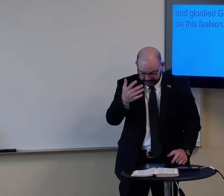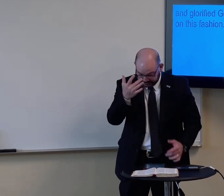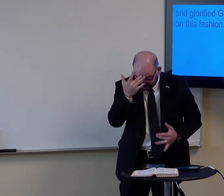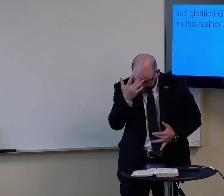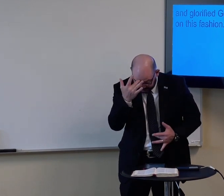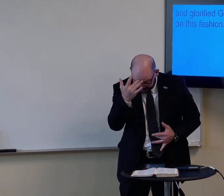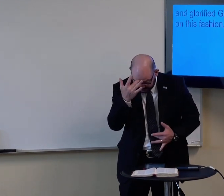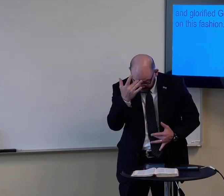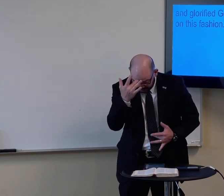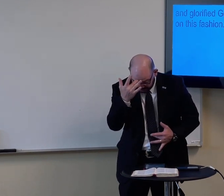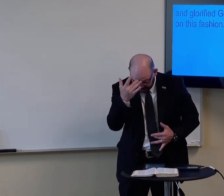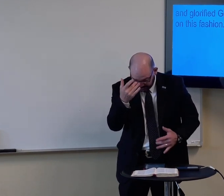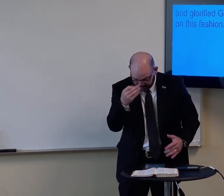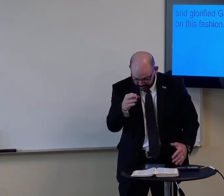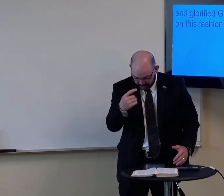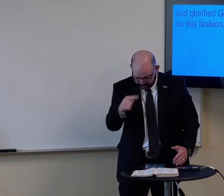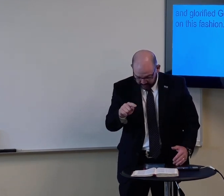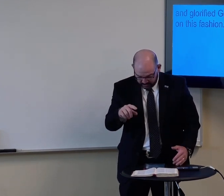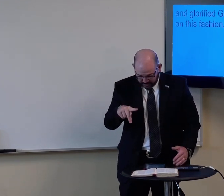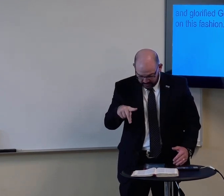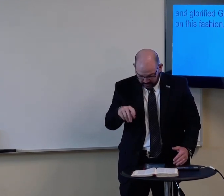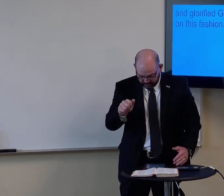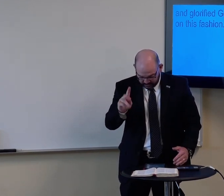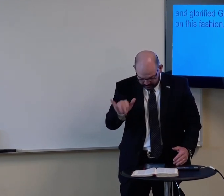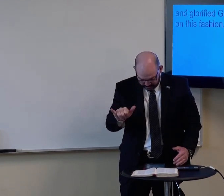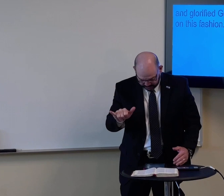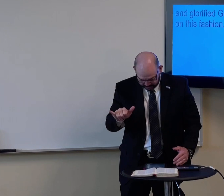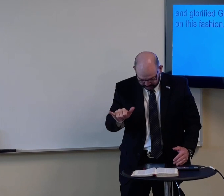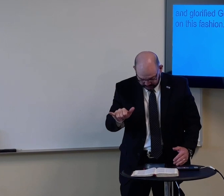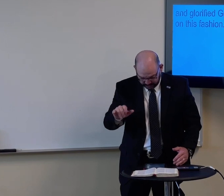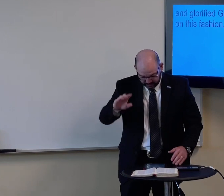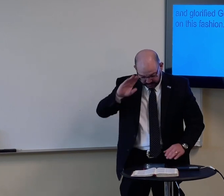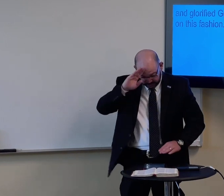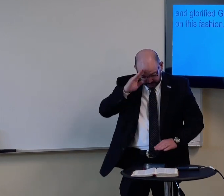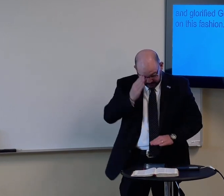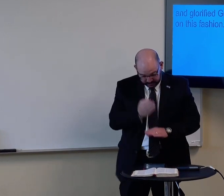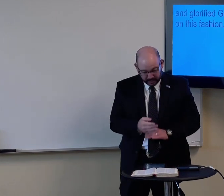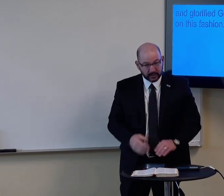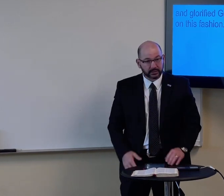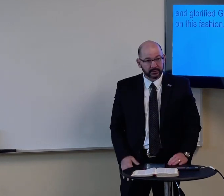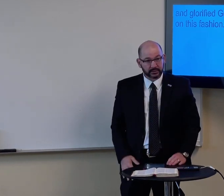to the sick, the sick of the palsy, Son,